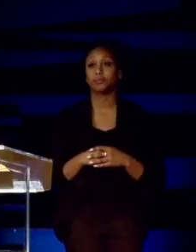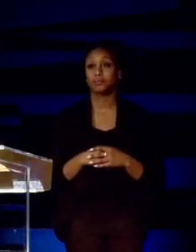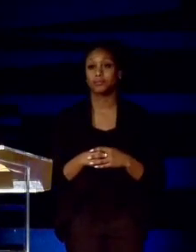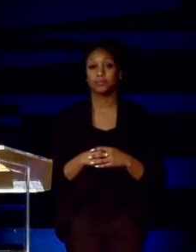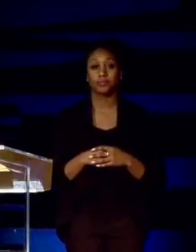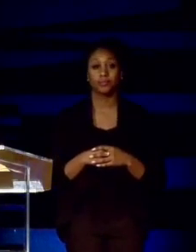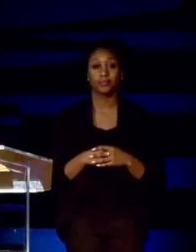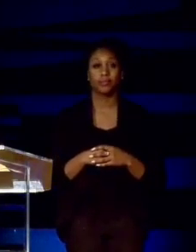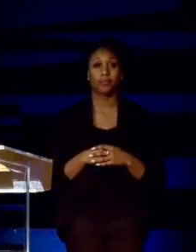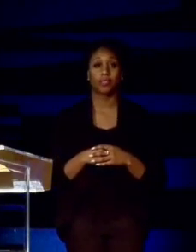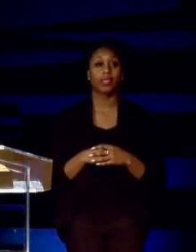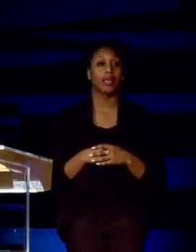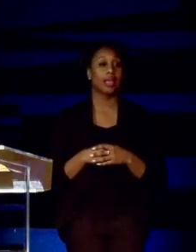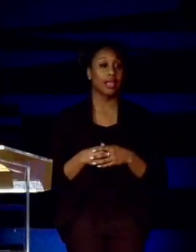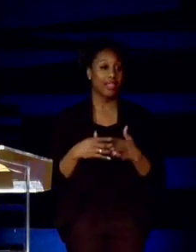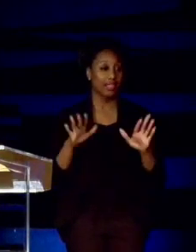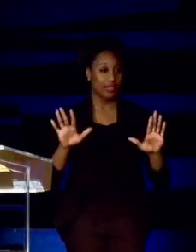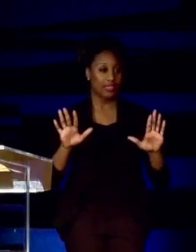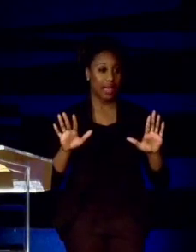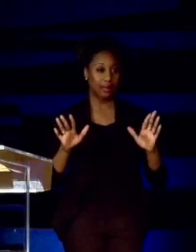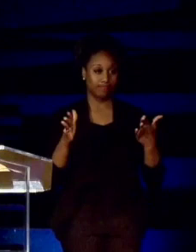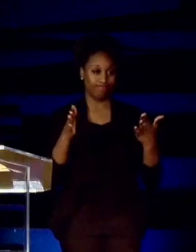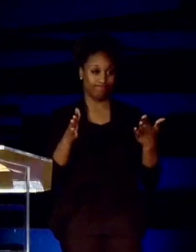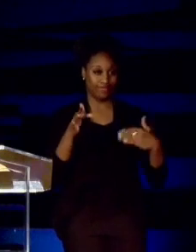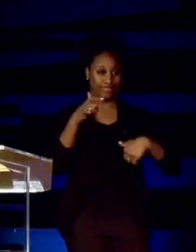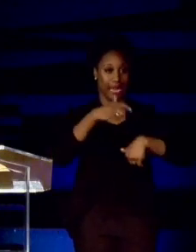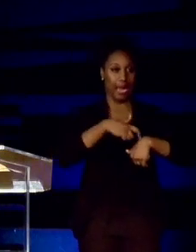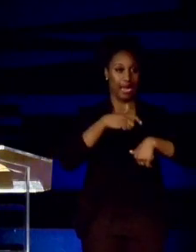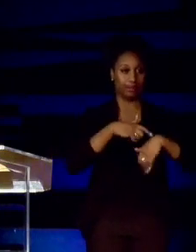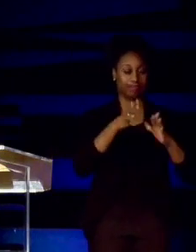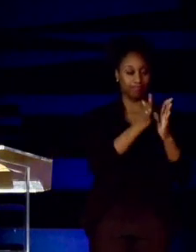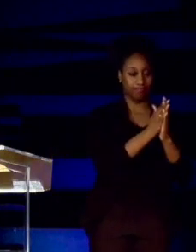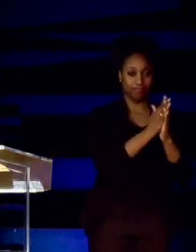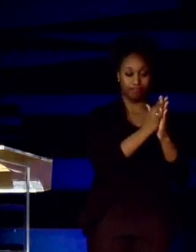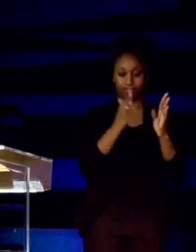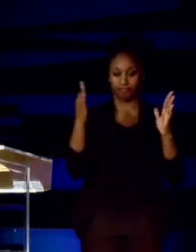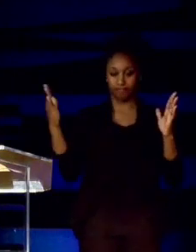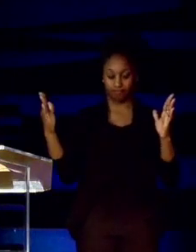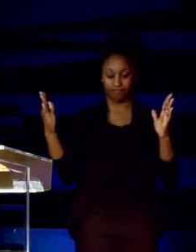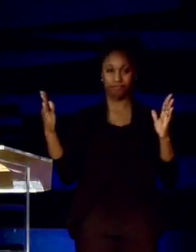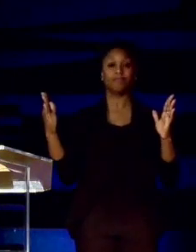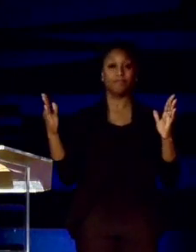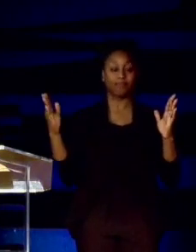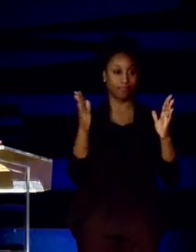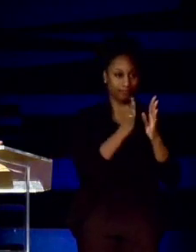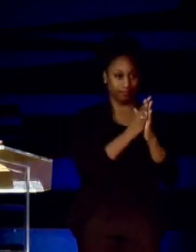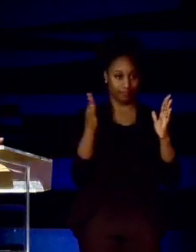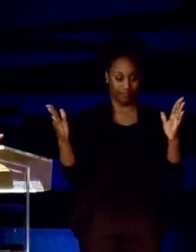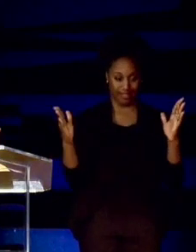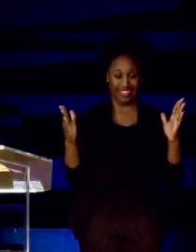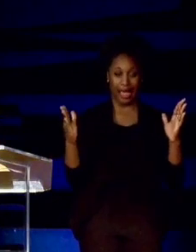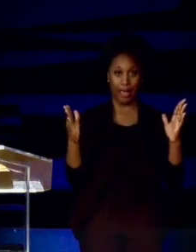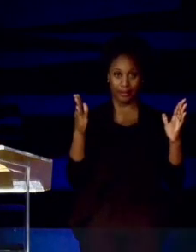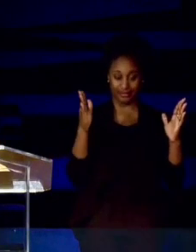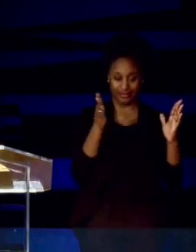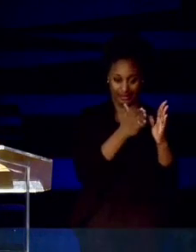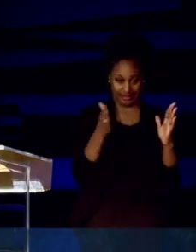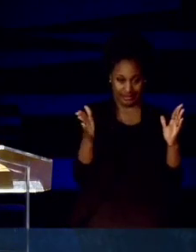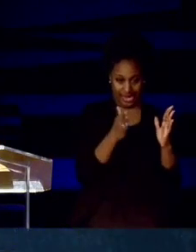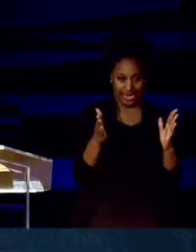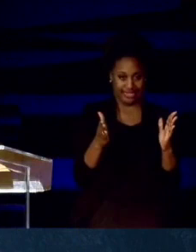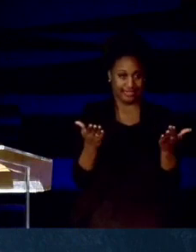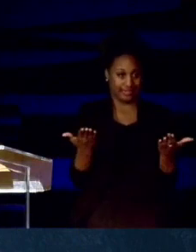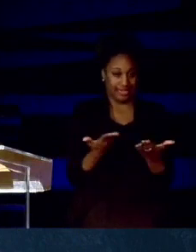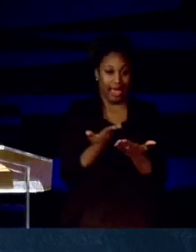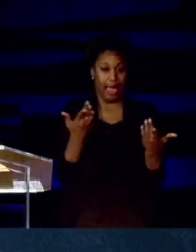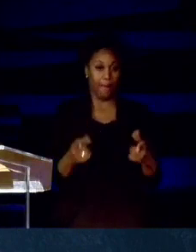with the period that makes things happen. The period